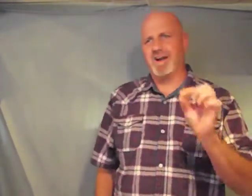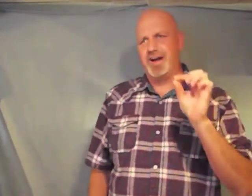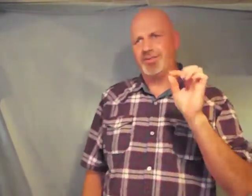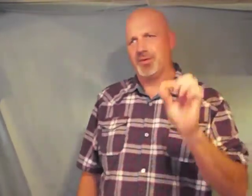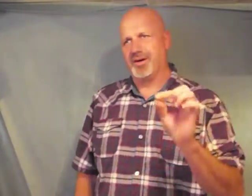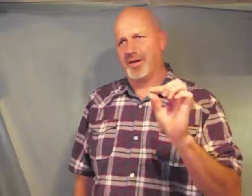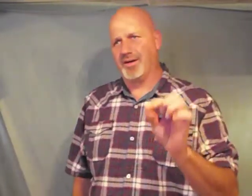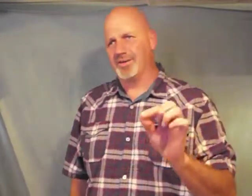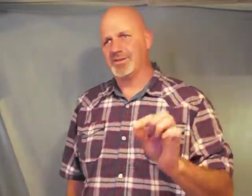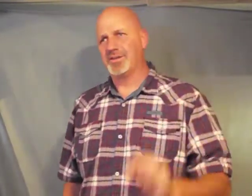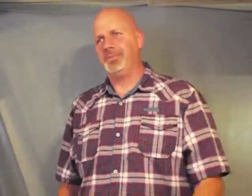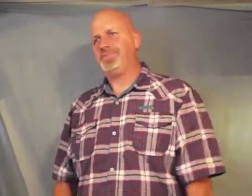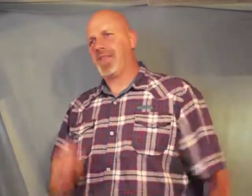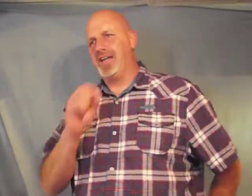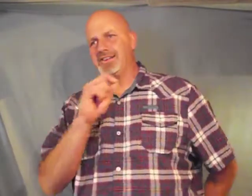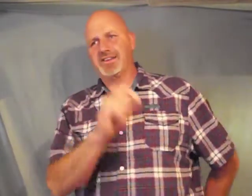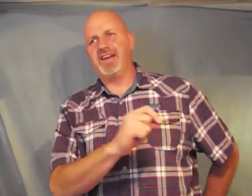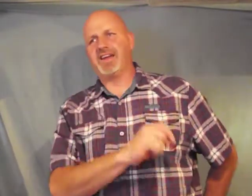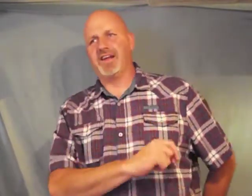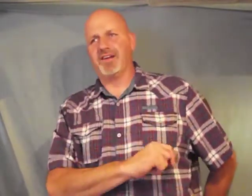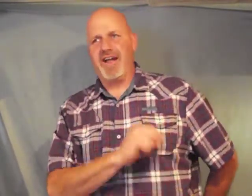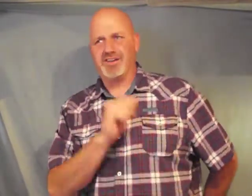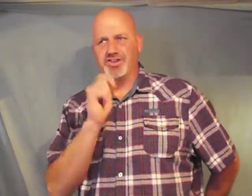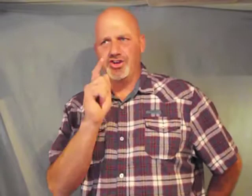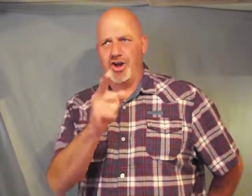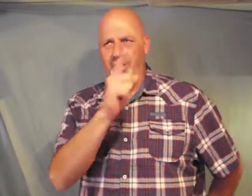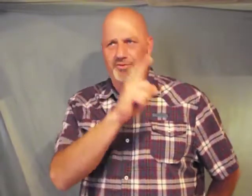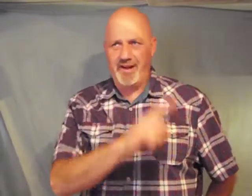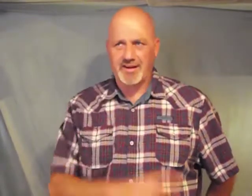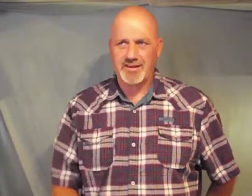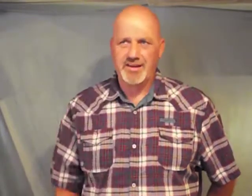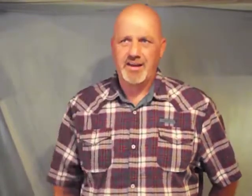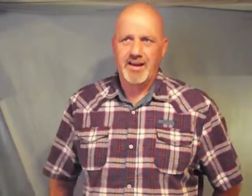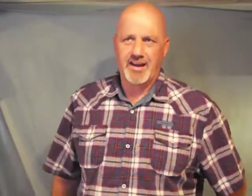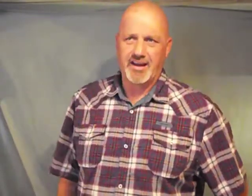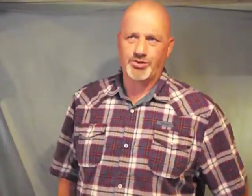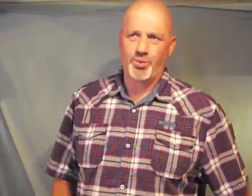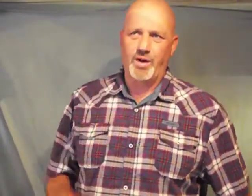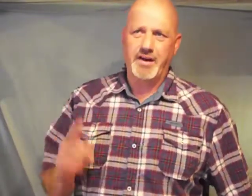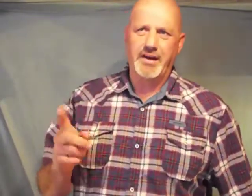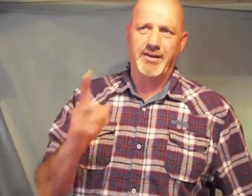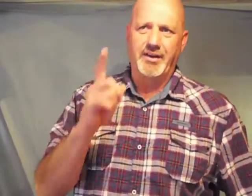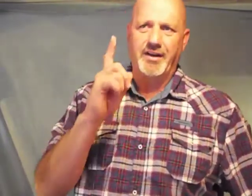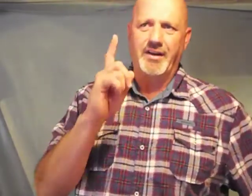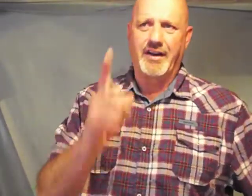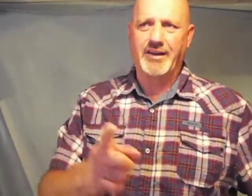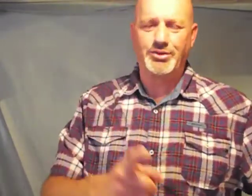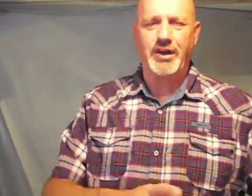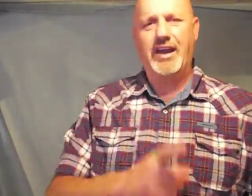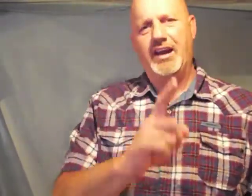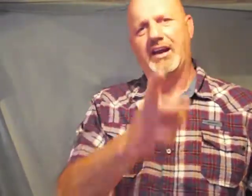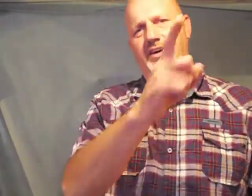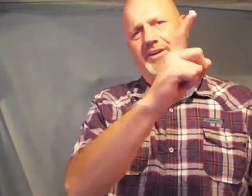God through our hearts skin color has no effect against one another in our country any longer